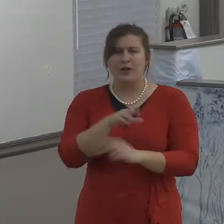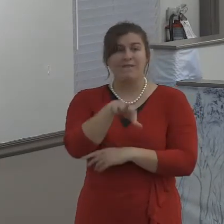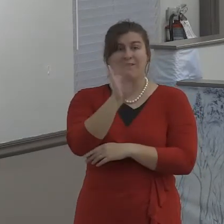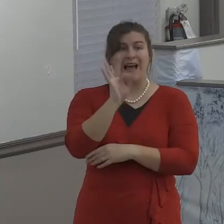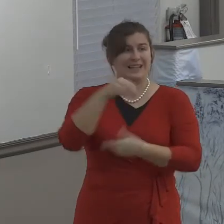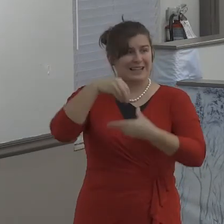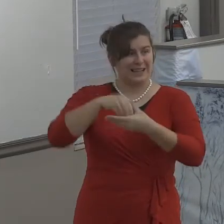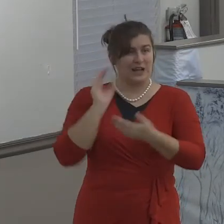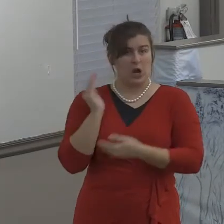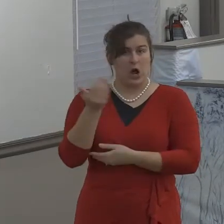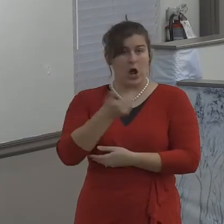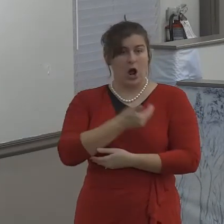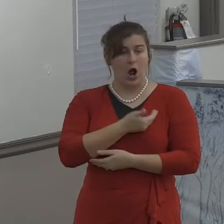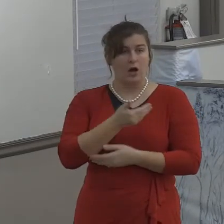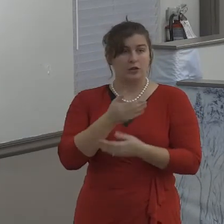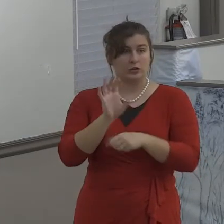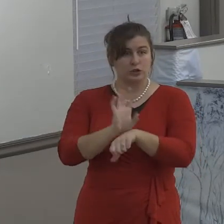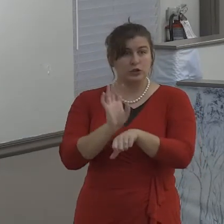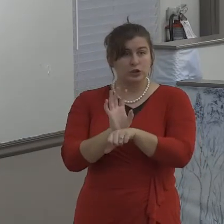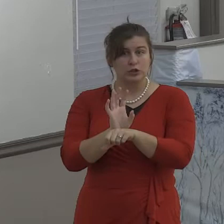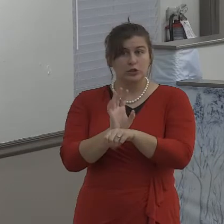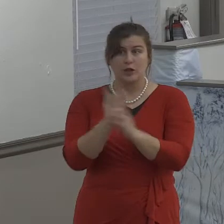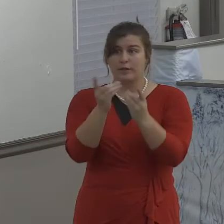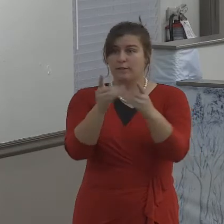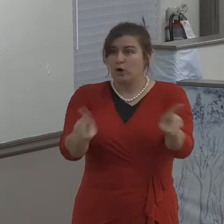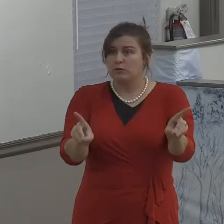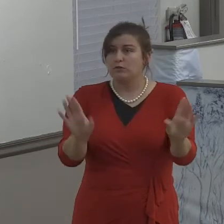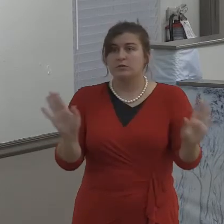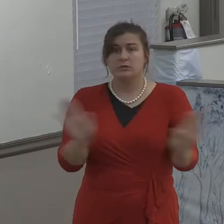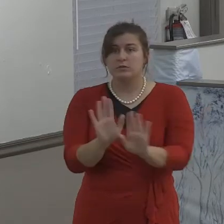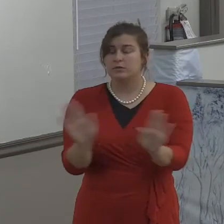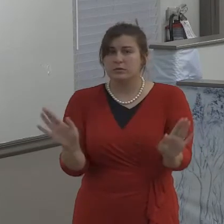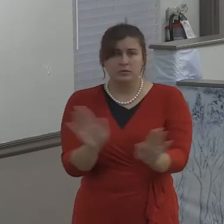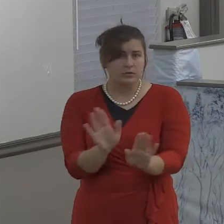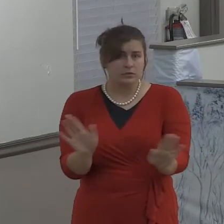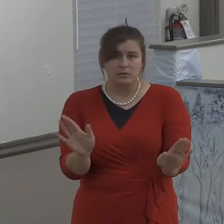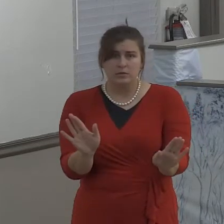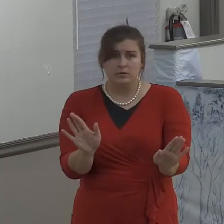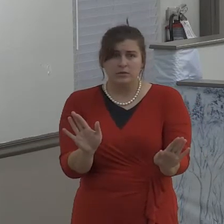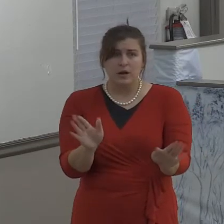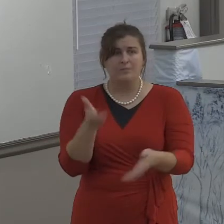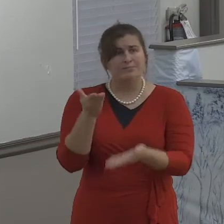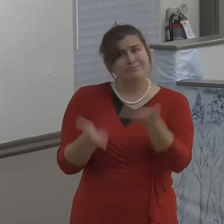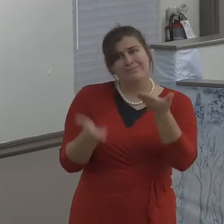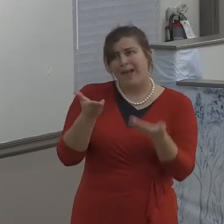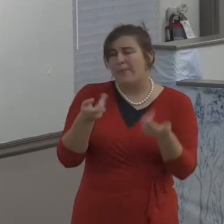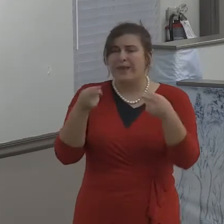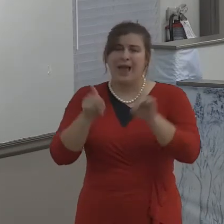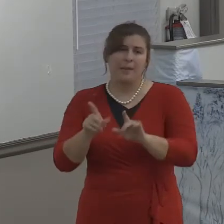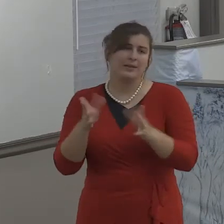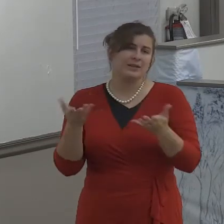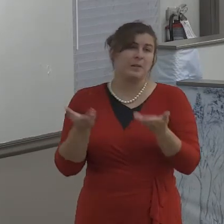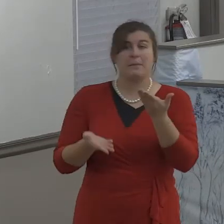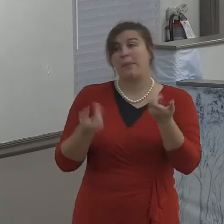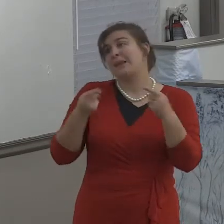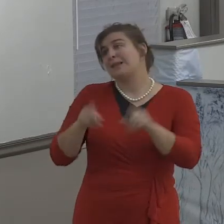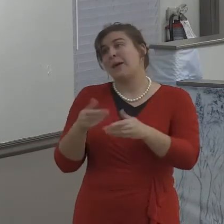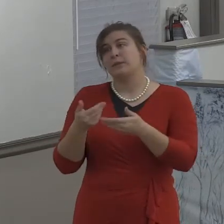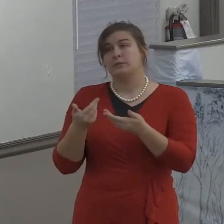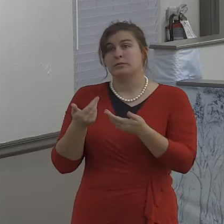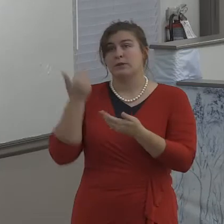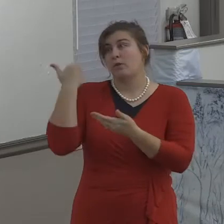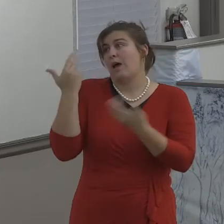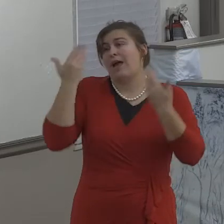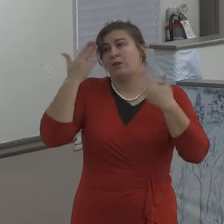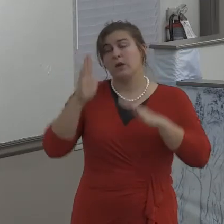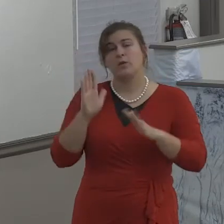there's things in the Bible, very simple things in the Bible, that if we implement these things, they're going to preserve every